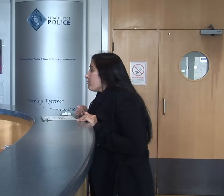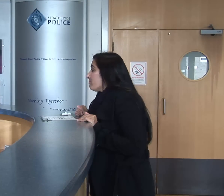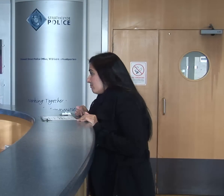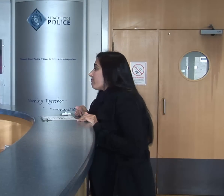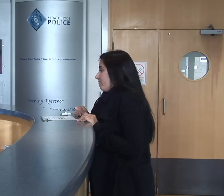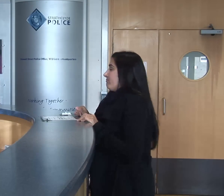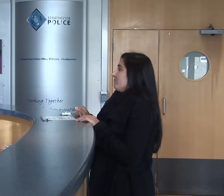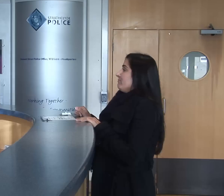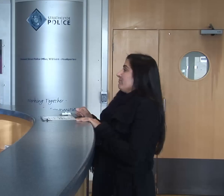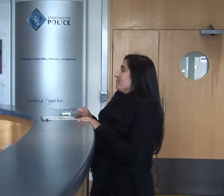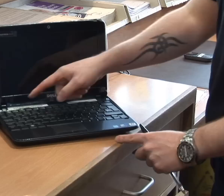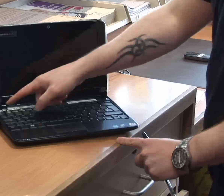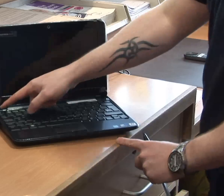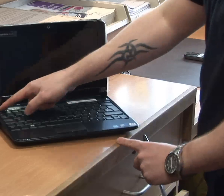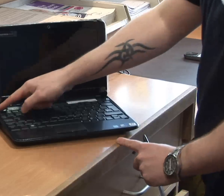Ok, give me two minutes please.